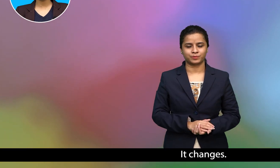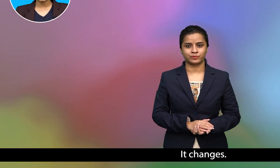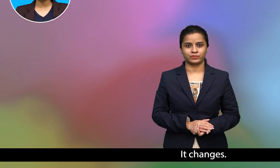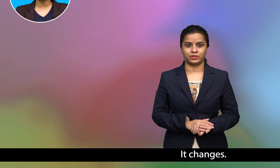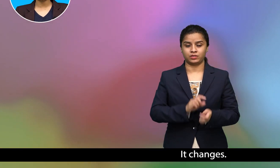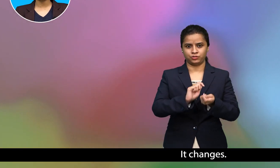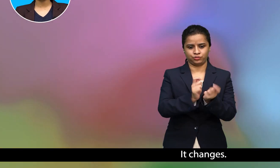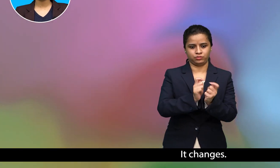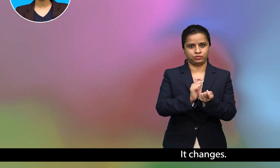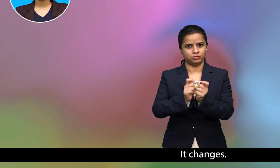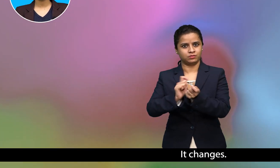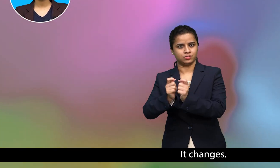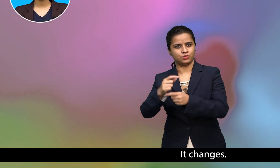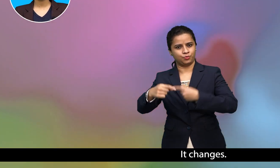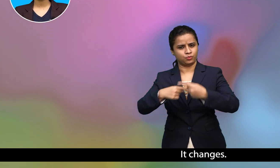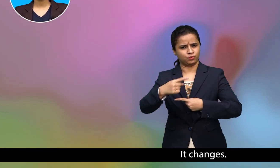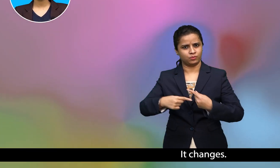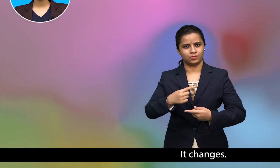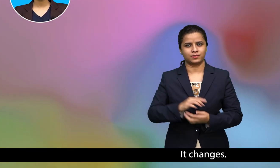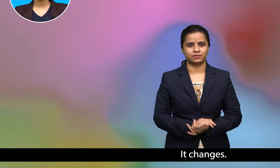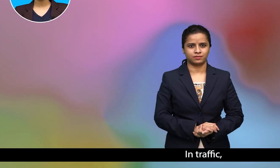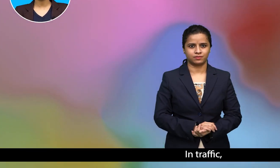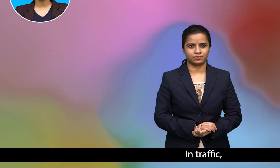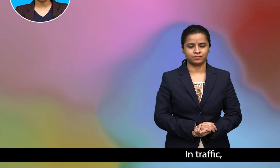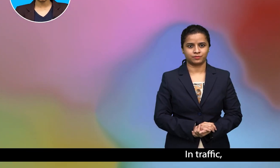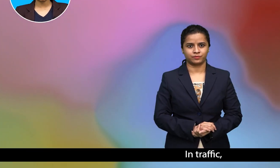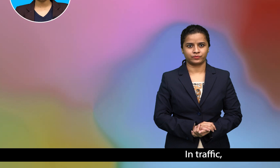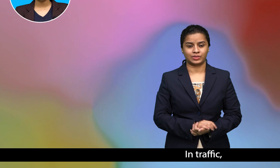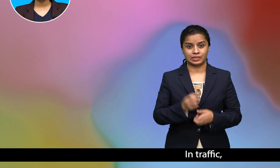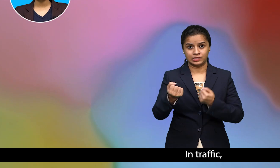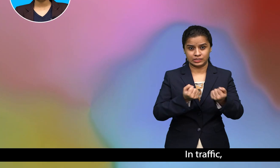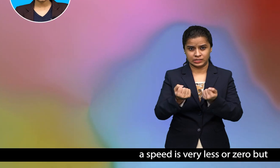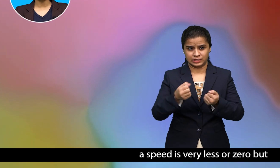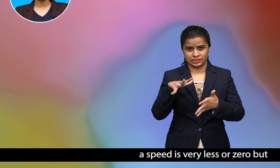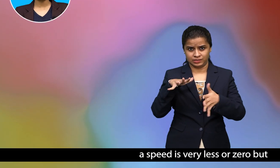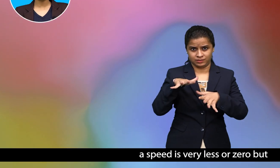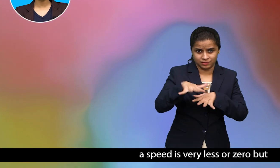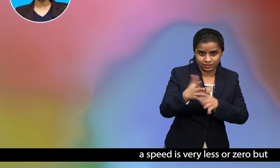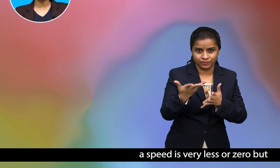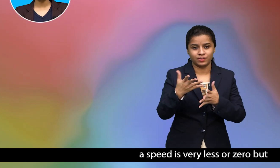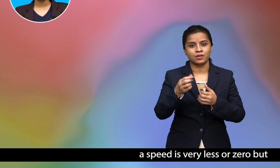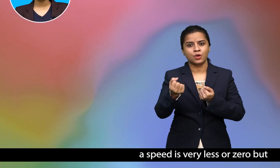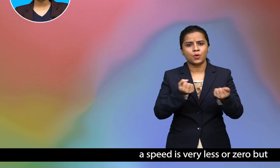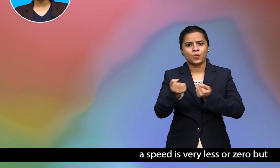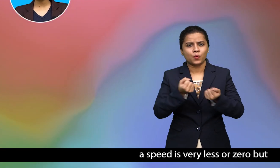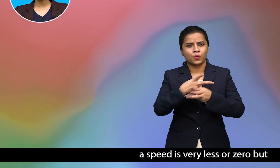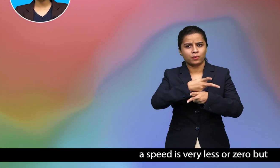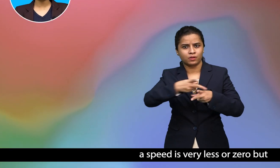changes in traffic a vehicle speed is very